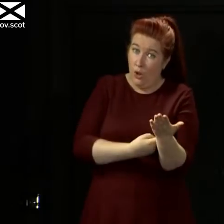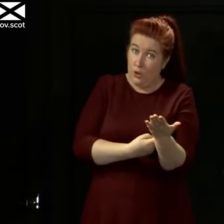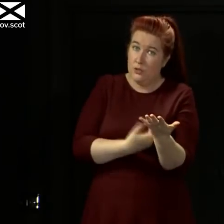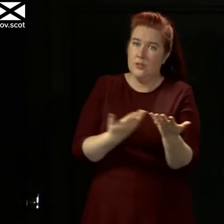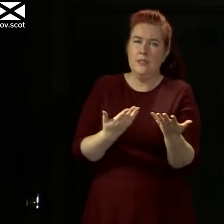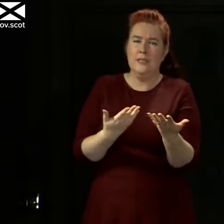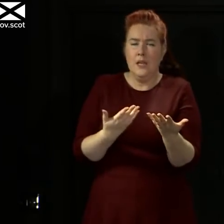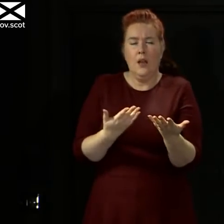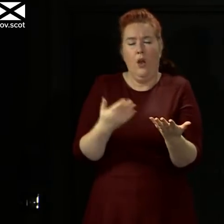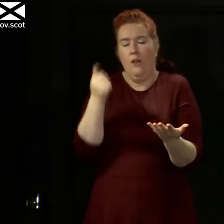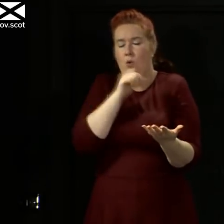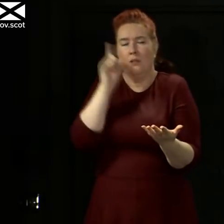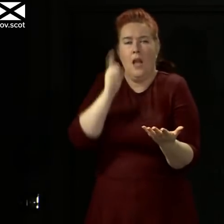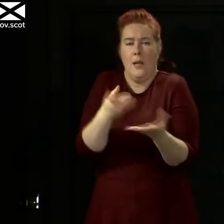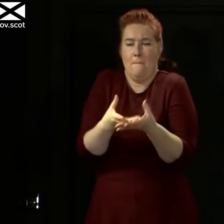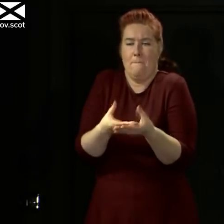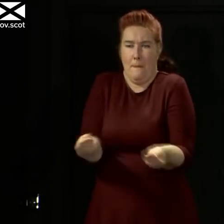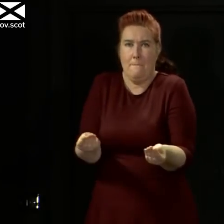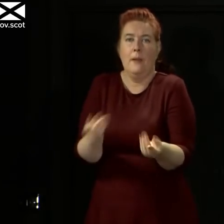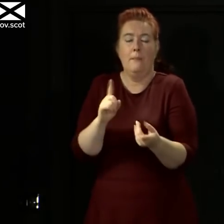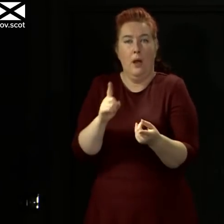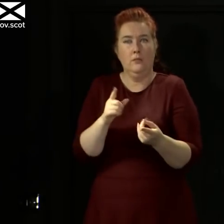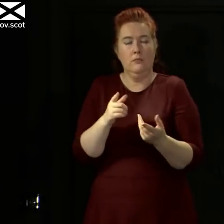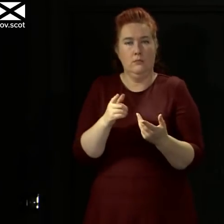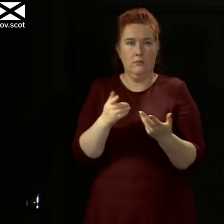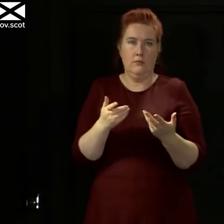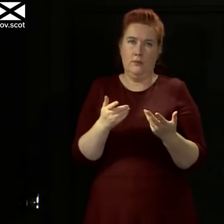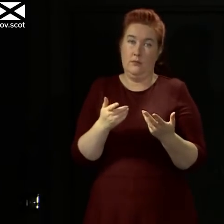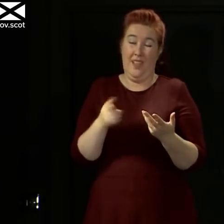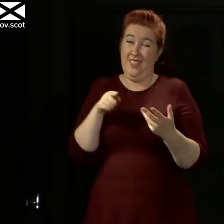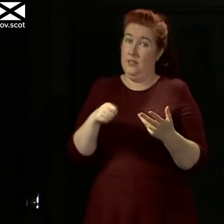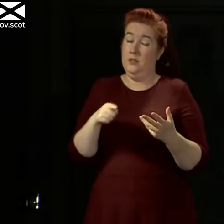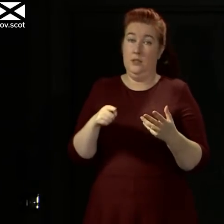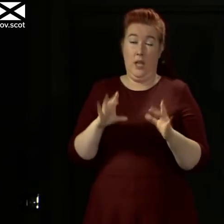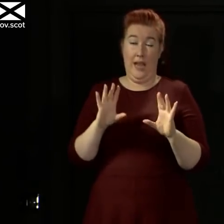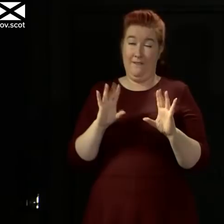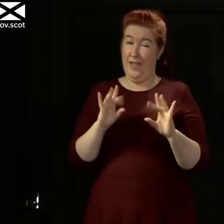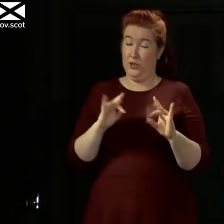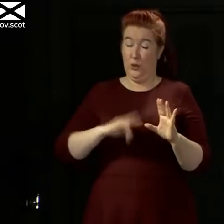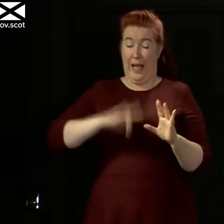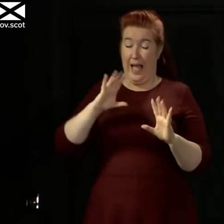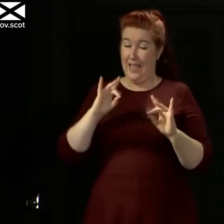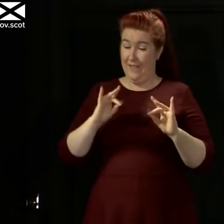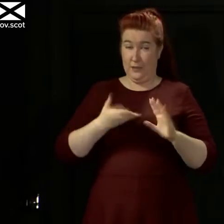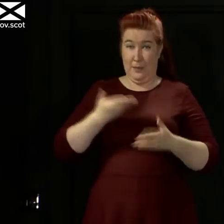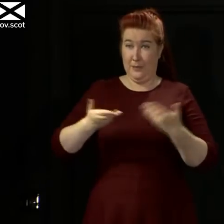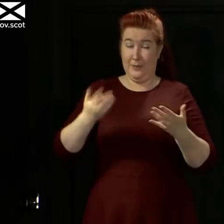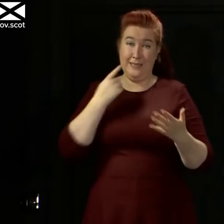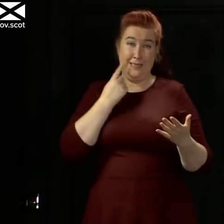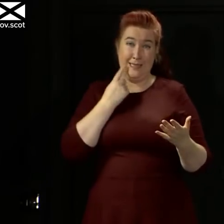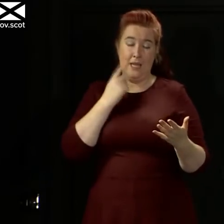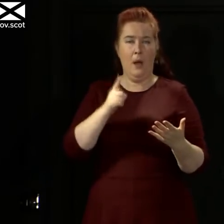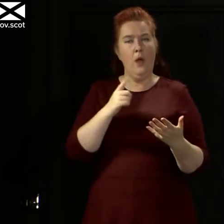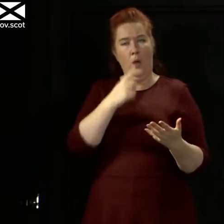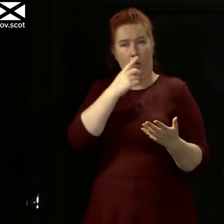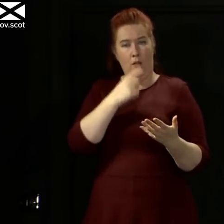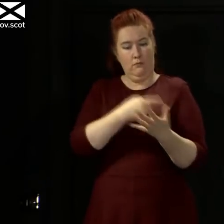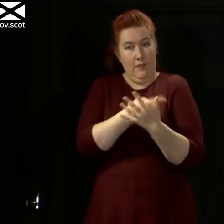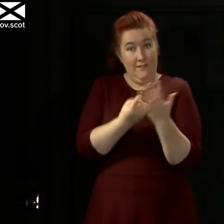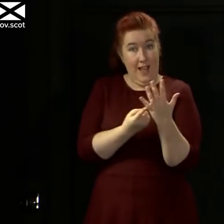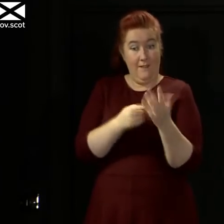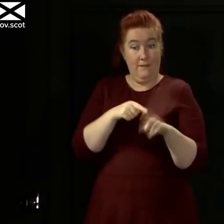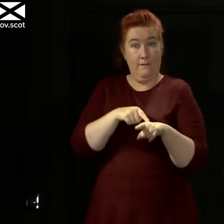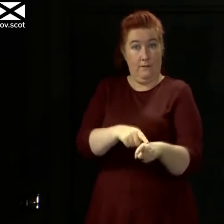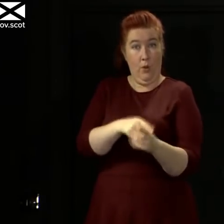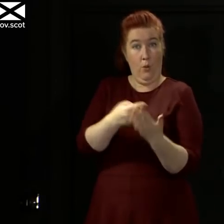eradicate completely the prospect of transmission because this is an inferior infectious virus. But we do minimise it and we reduce that prospect.